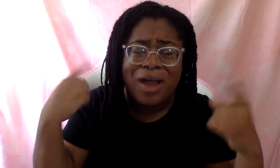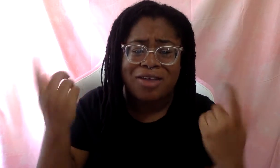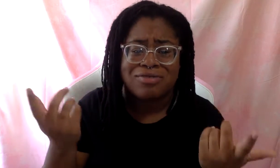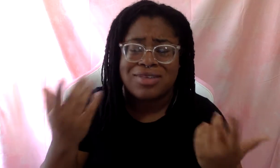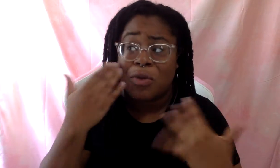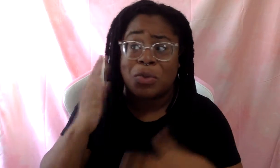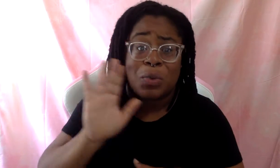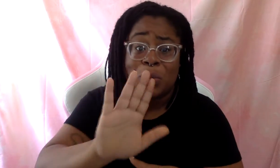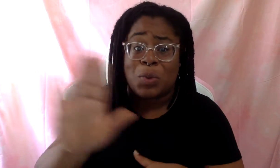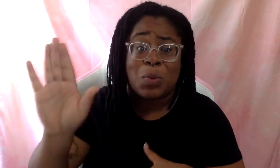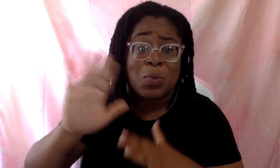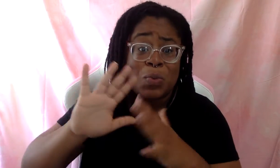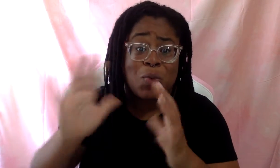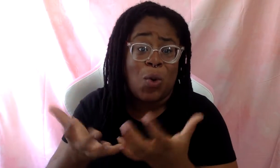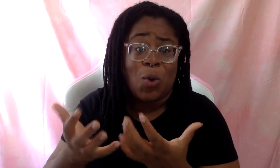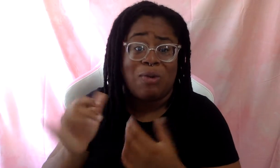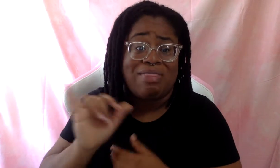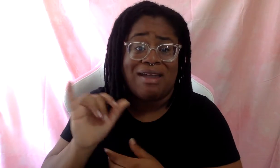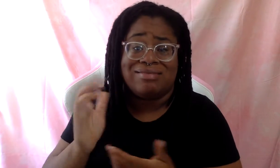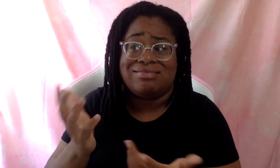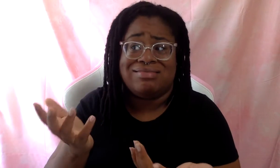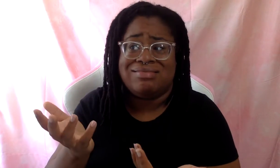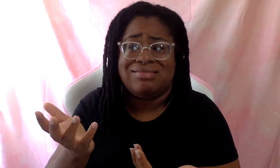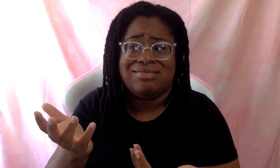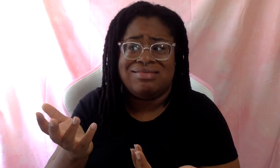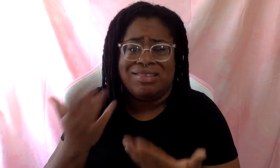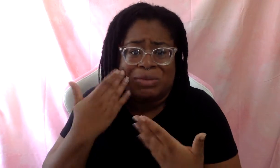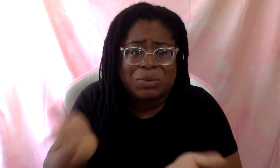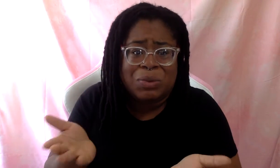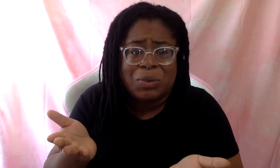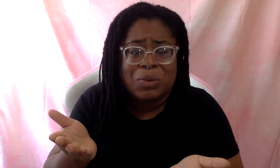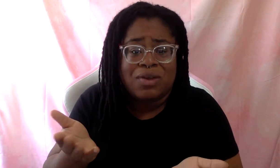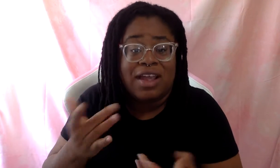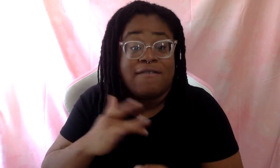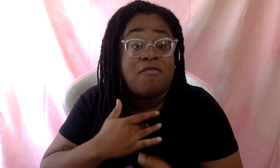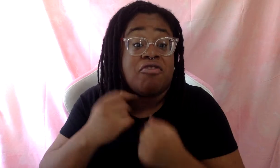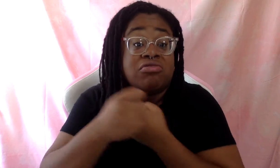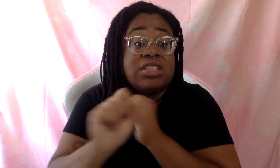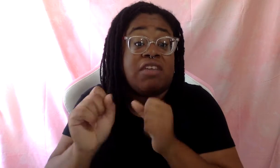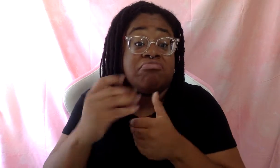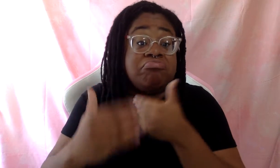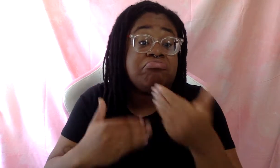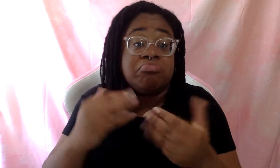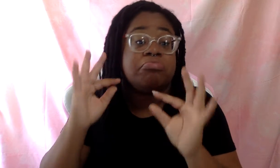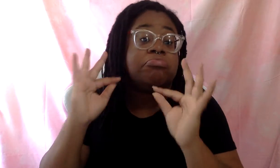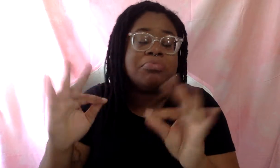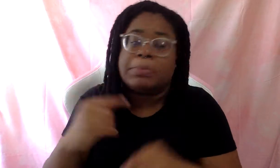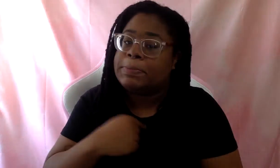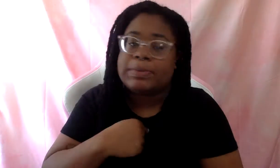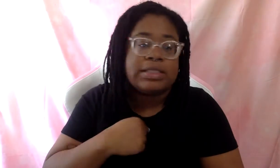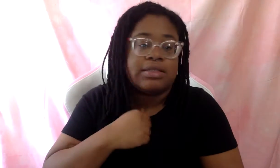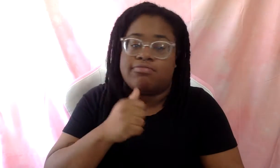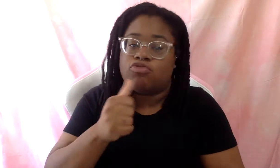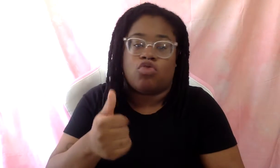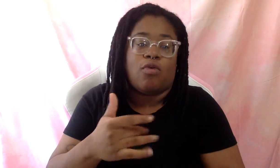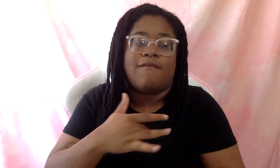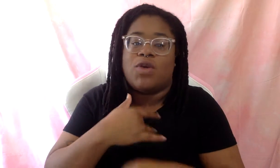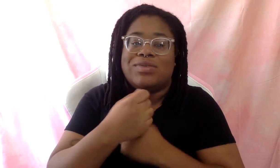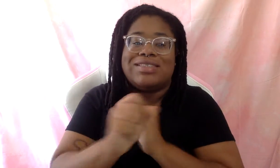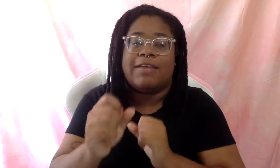engaging that if you feel safe doing what you're doing, great, but I don't feel safe being quiet anymore. Being